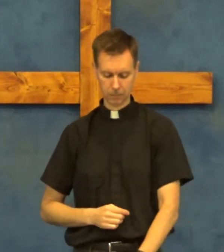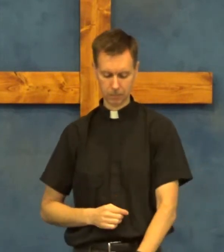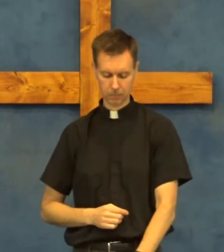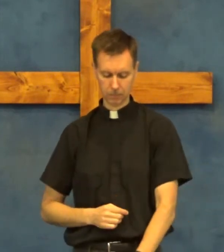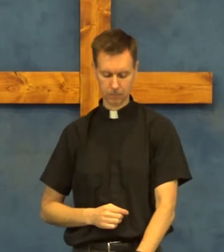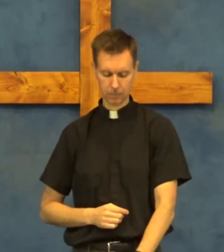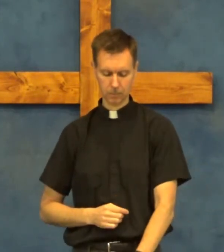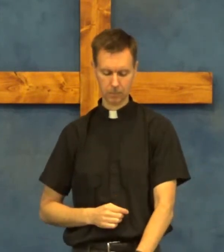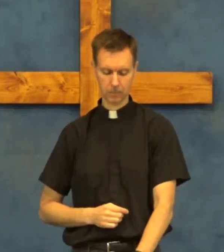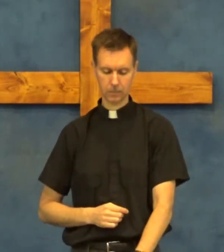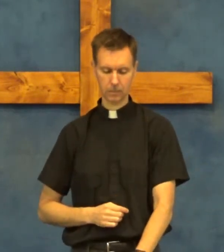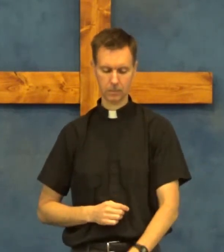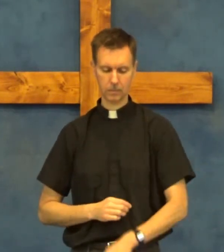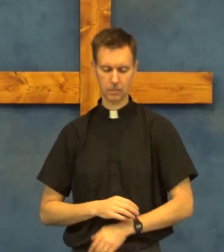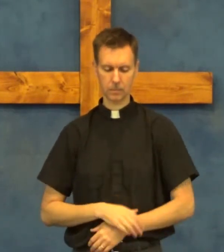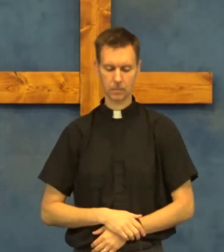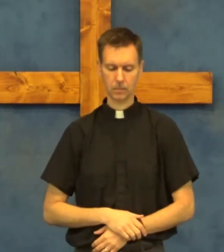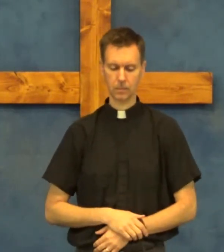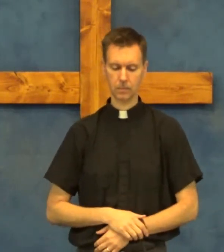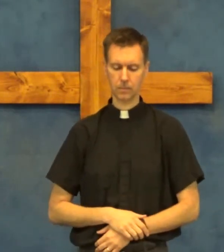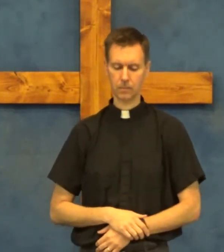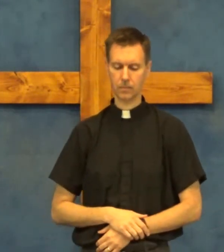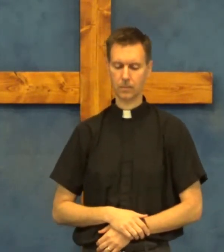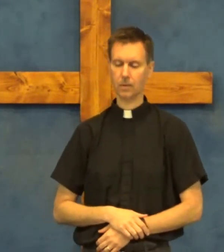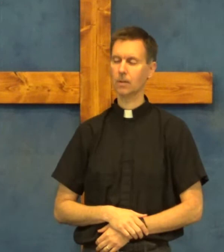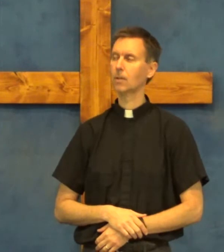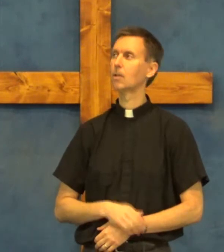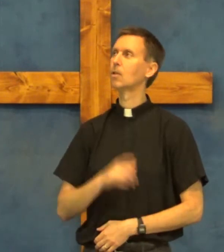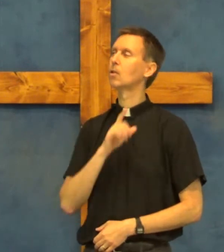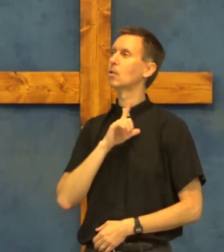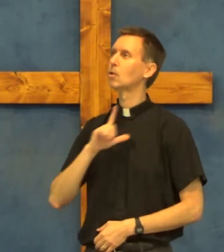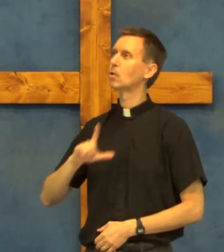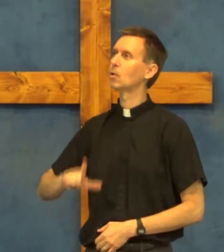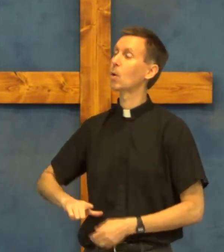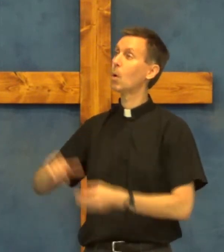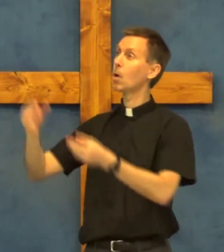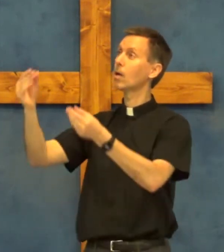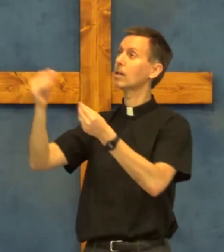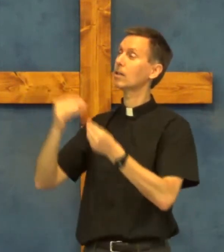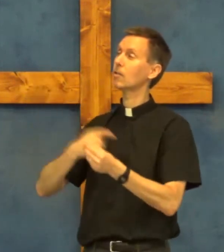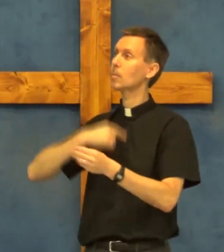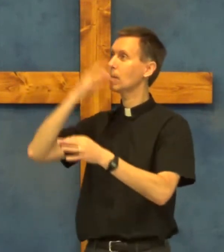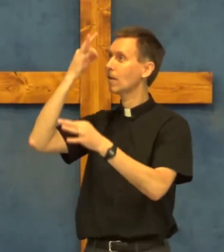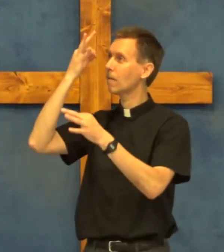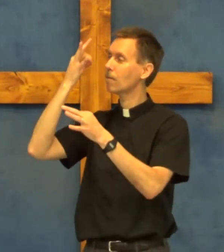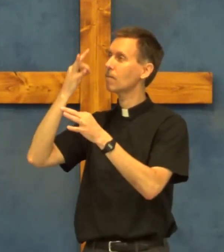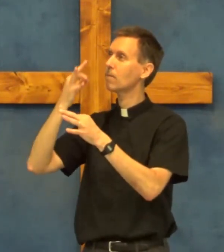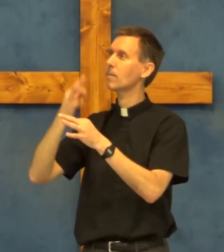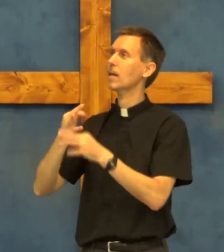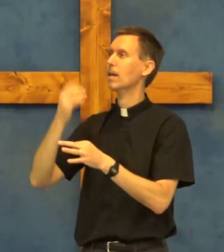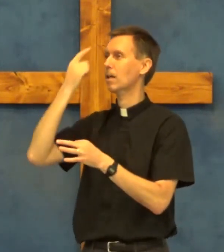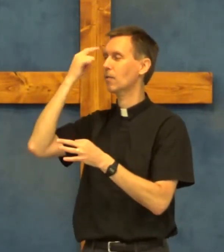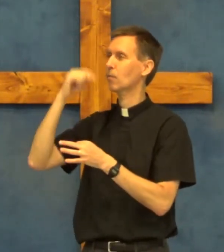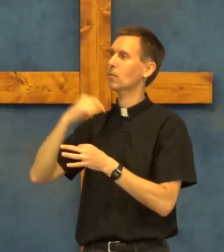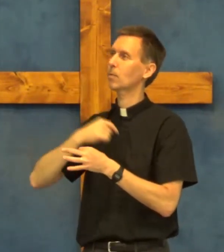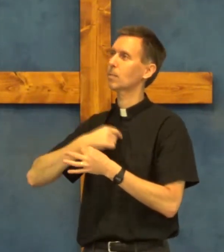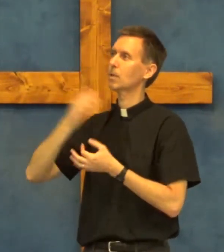foe in faith lord let me serve you when